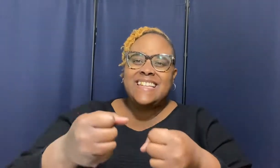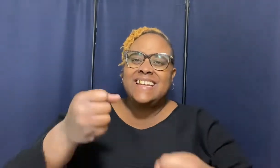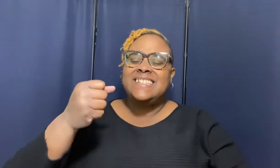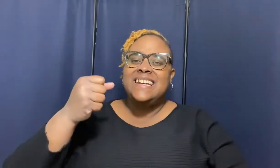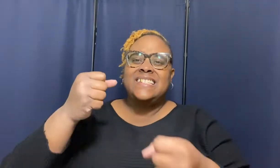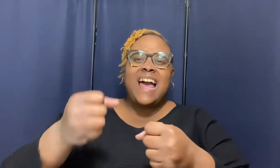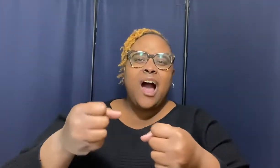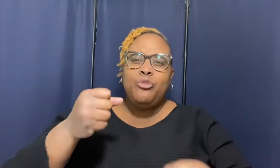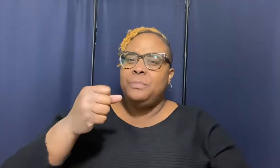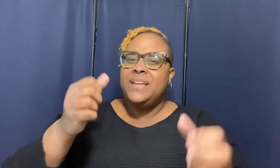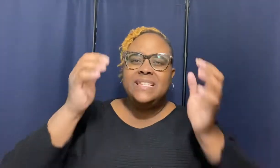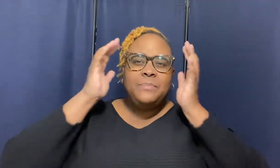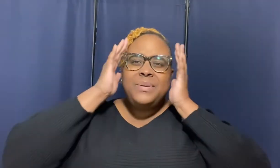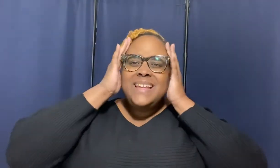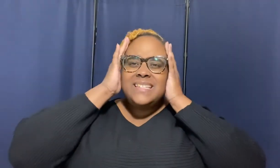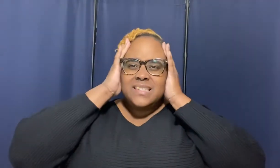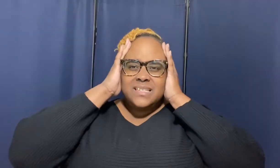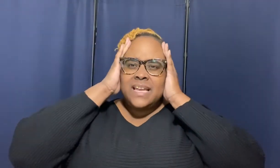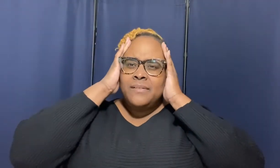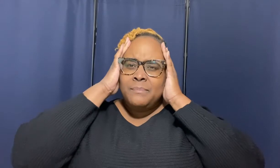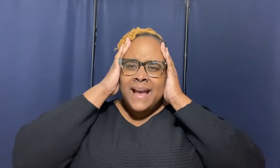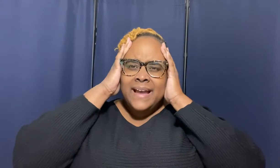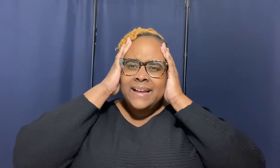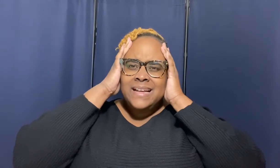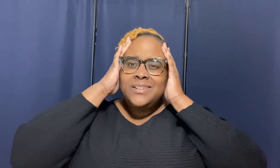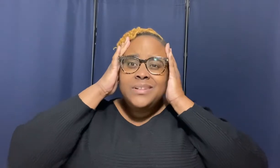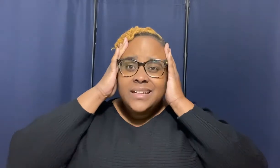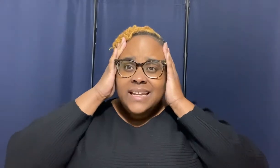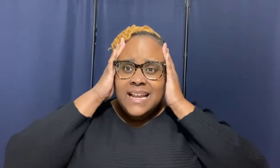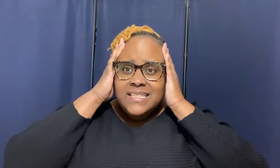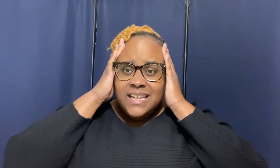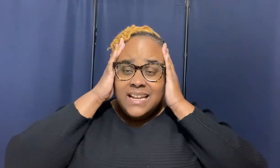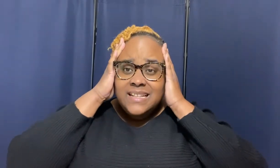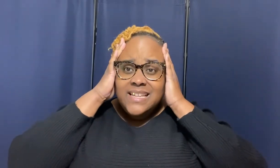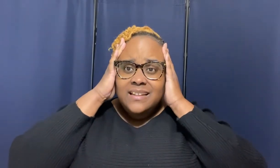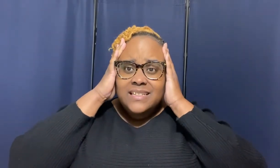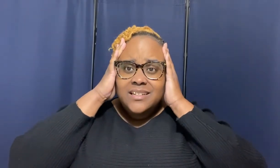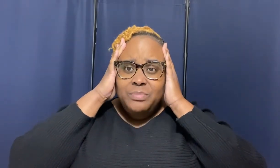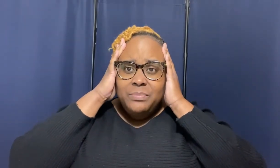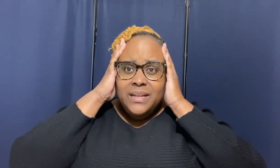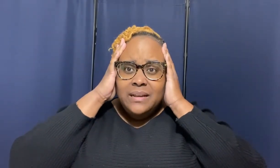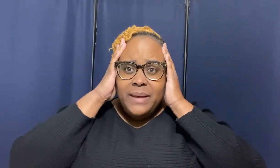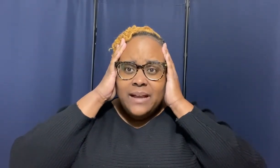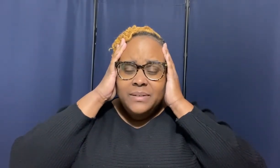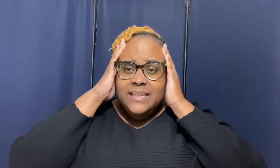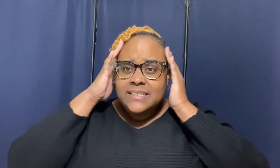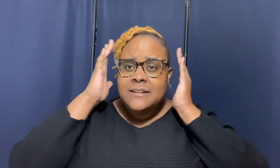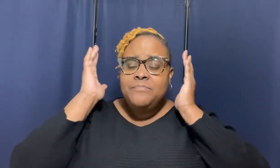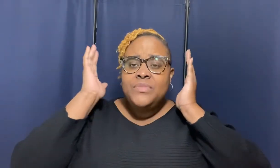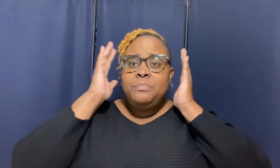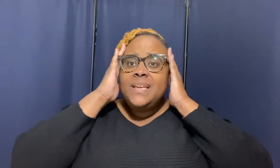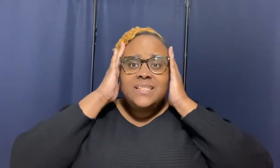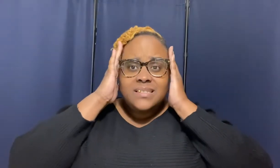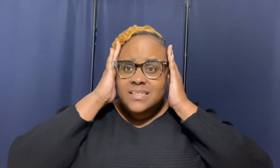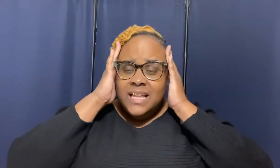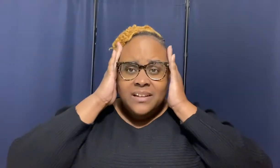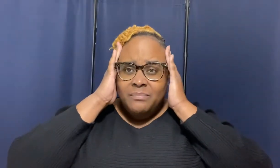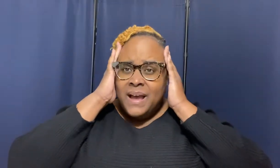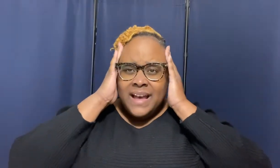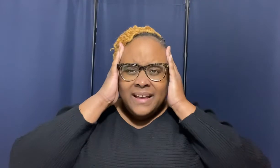to our peace and peace is a state of mind don't can i can i tell that to the people in the back please peace is a state of mind